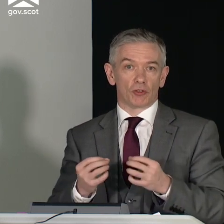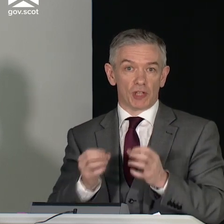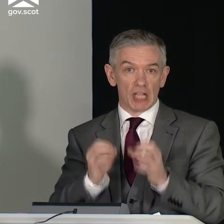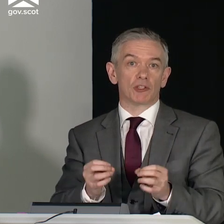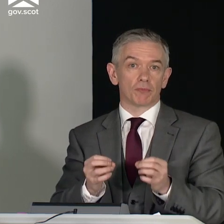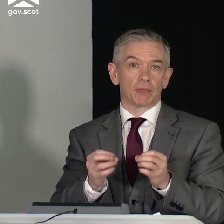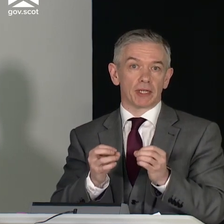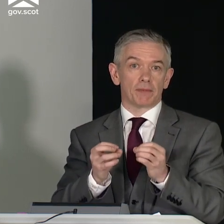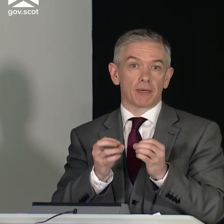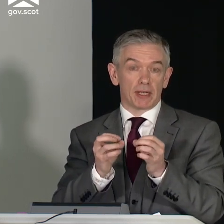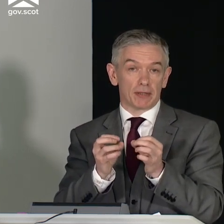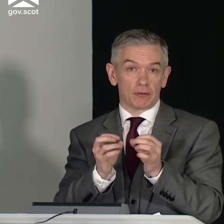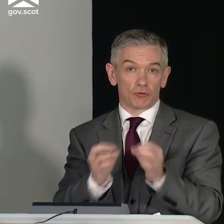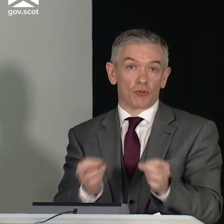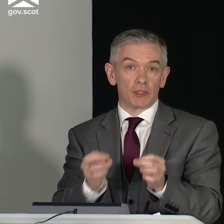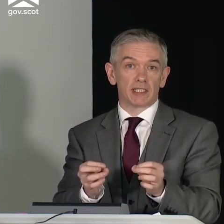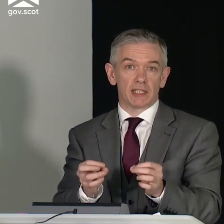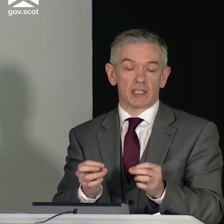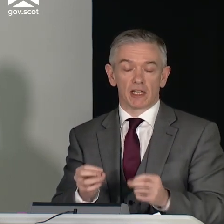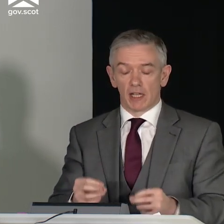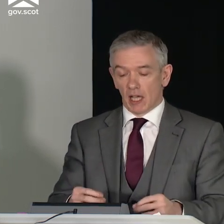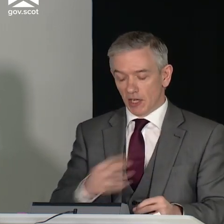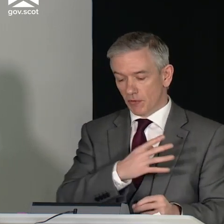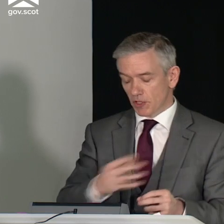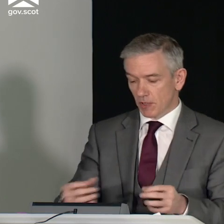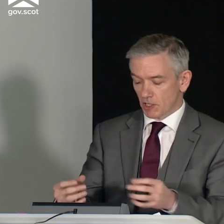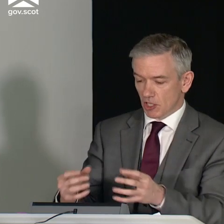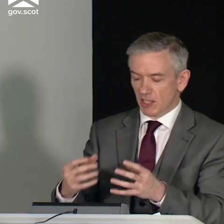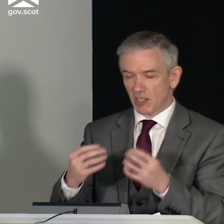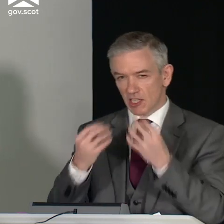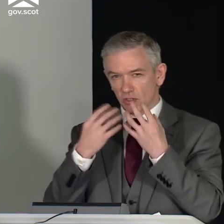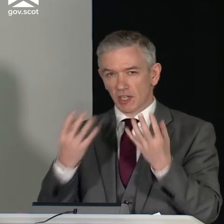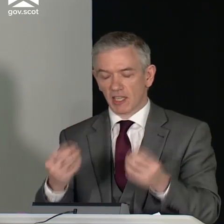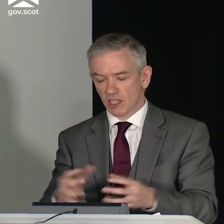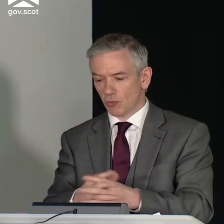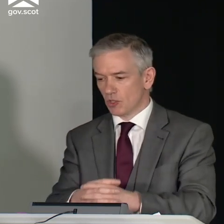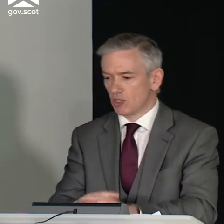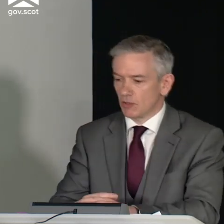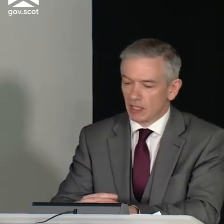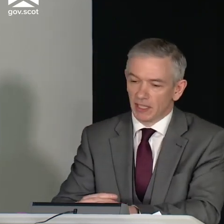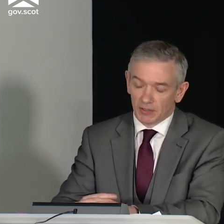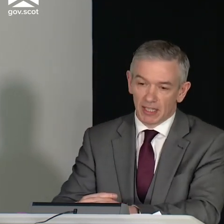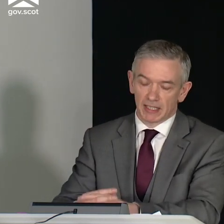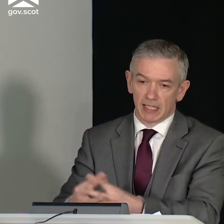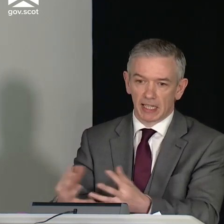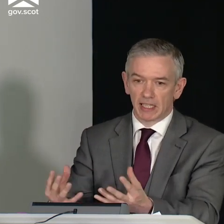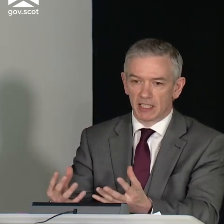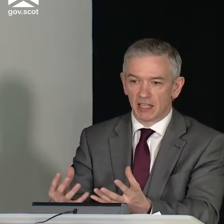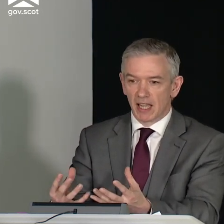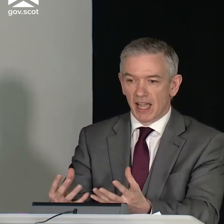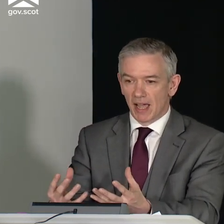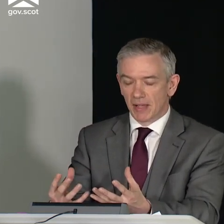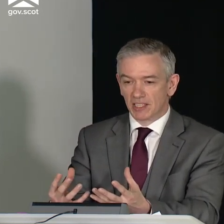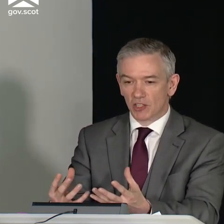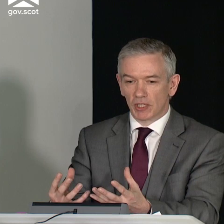we are going to answer by doing that test. And you heard the First Minister say, this is not a test that we should take lightly,